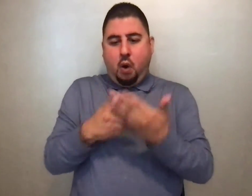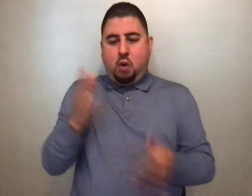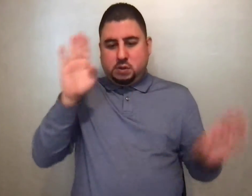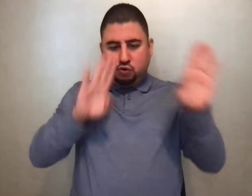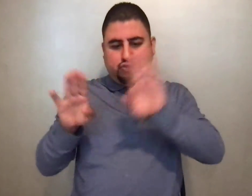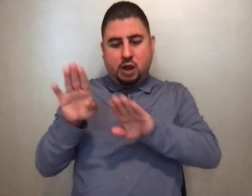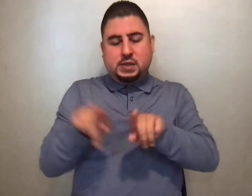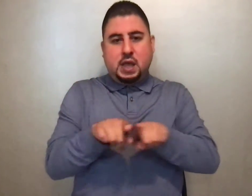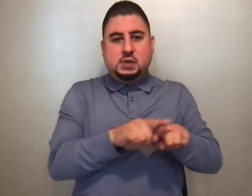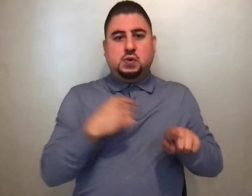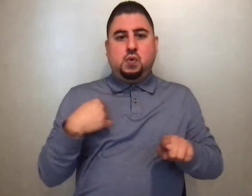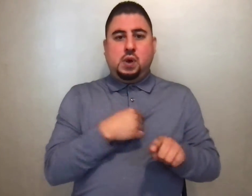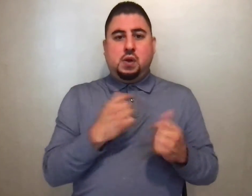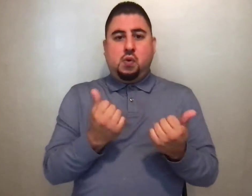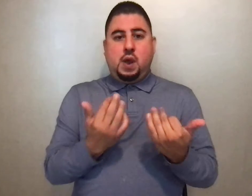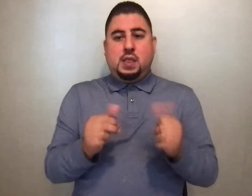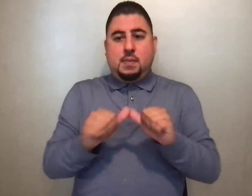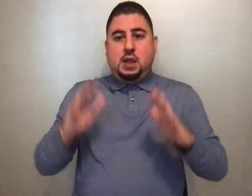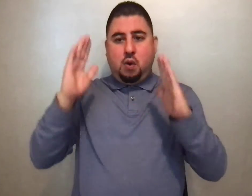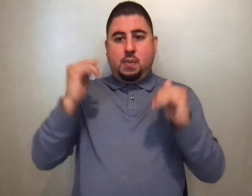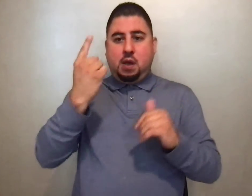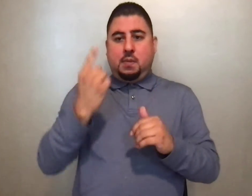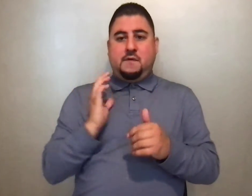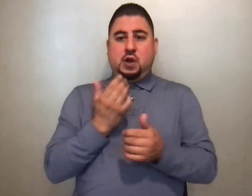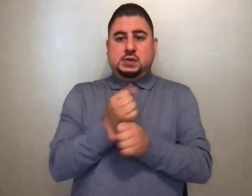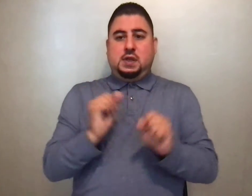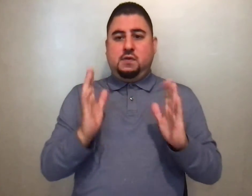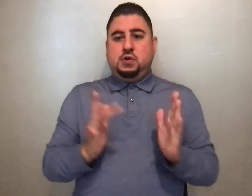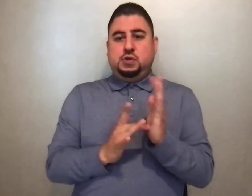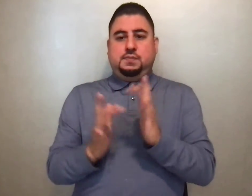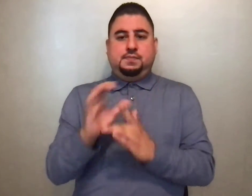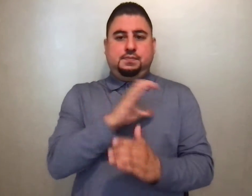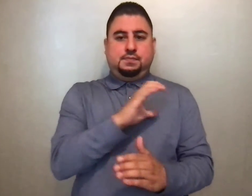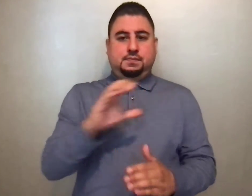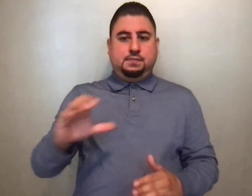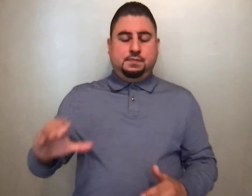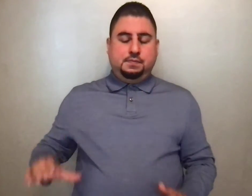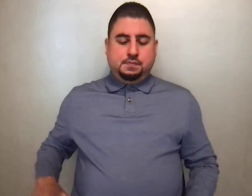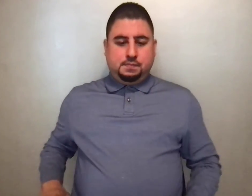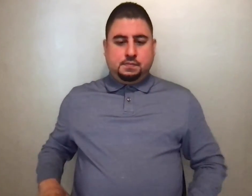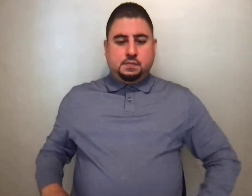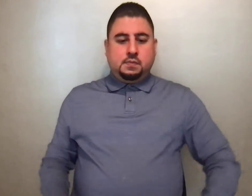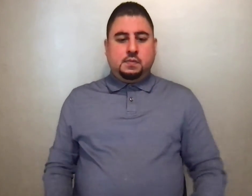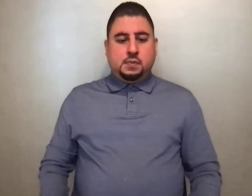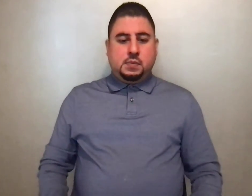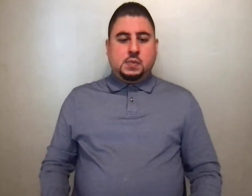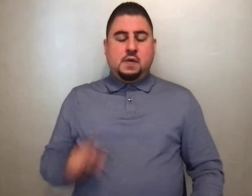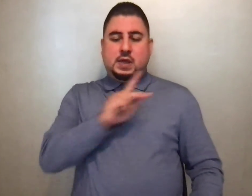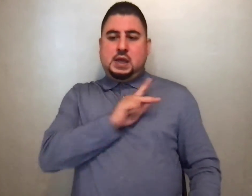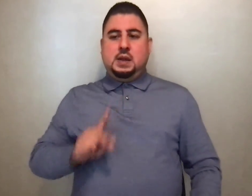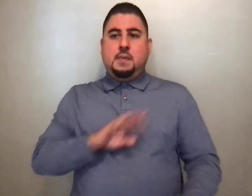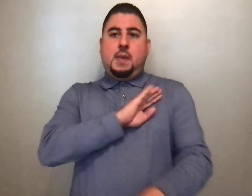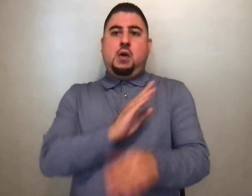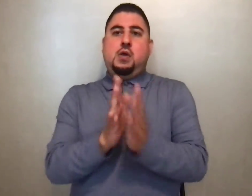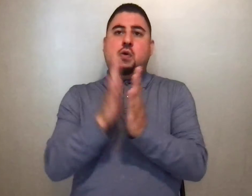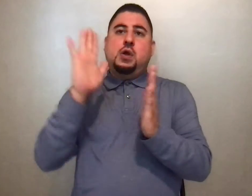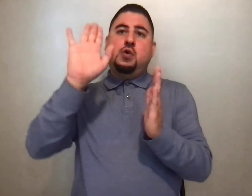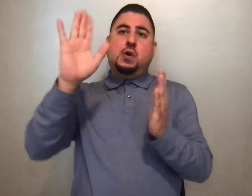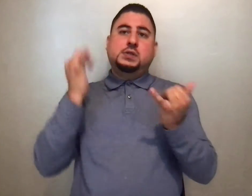as we await the blessed hope and the coming of our Savior, Jesus Christ. The kingdom, the power, and the glory are yours